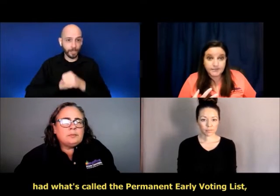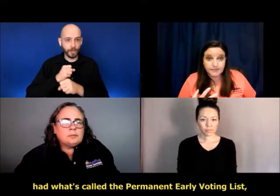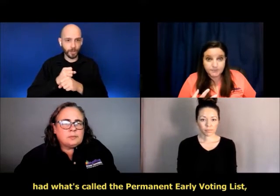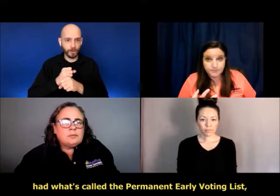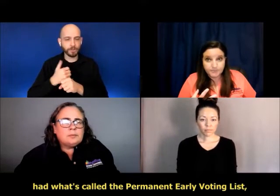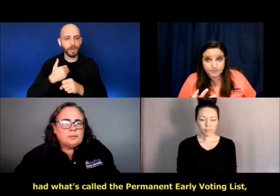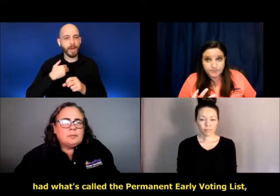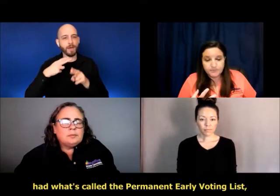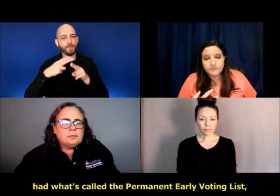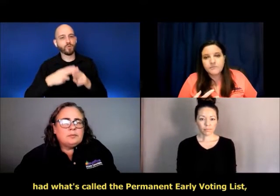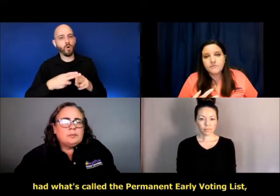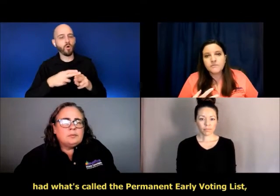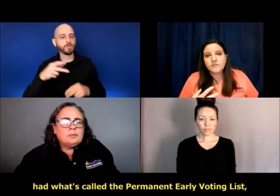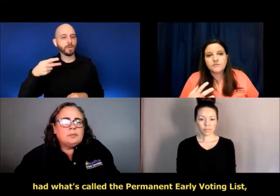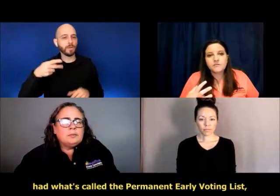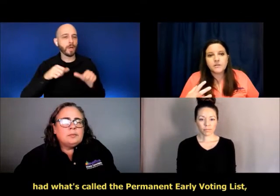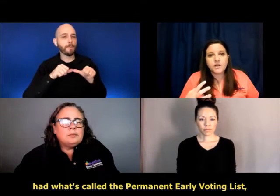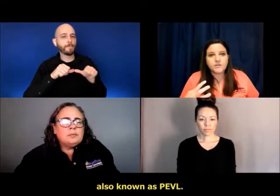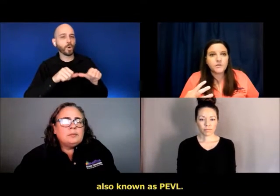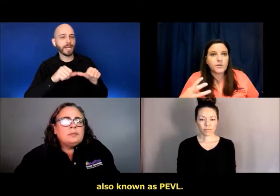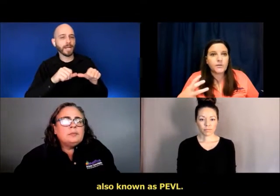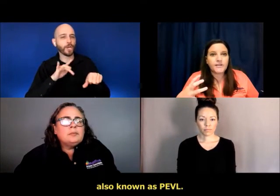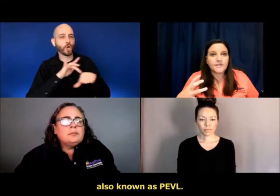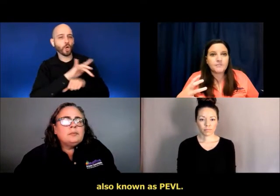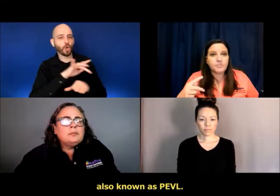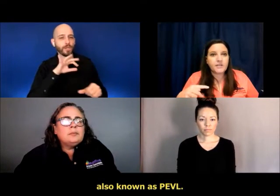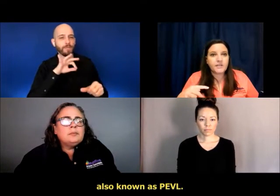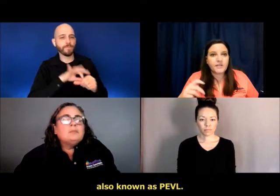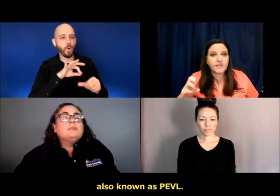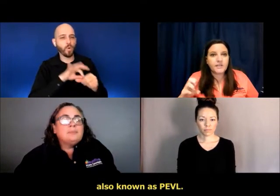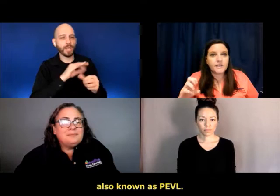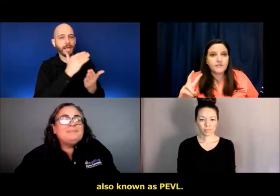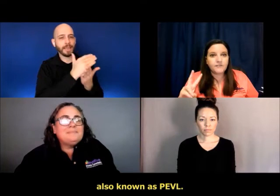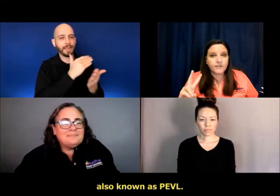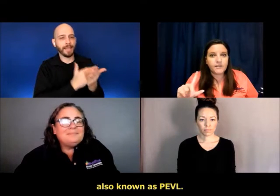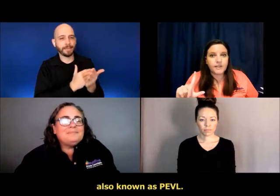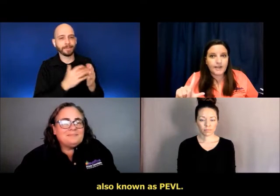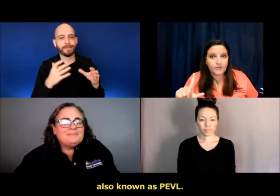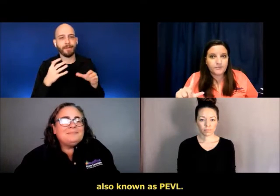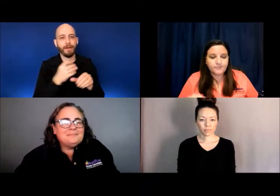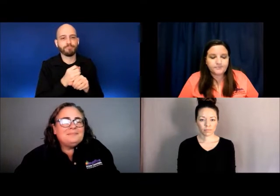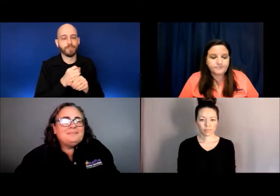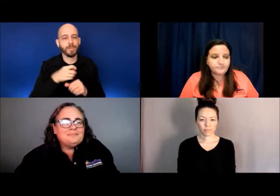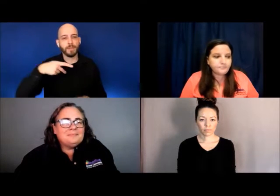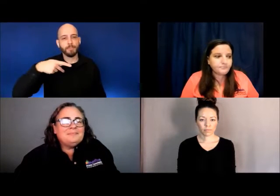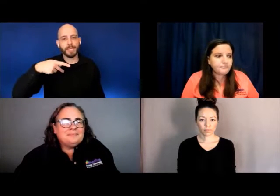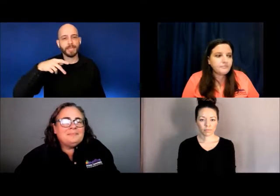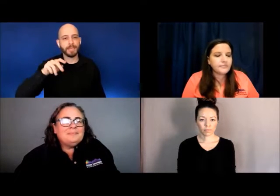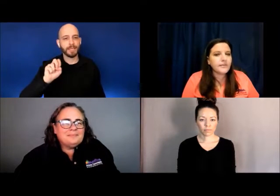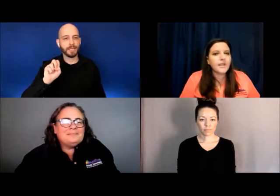list, also known as P-E-V-L.